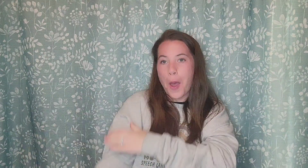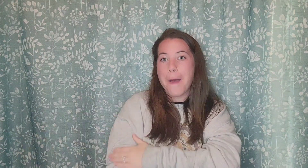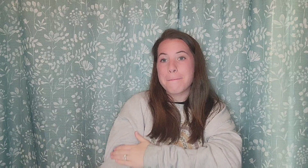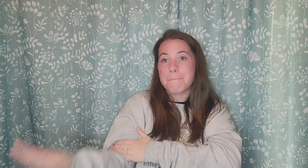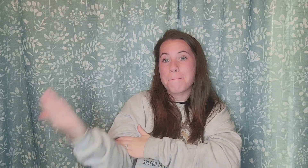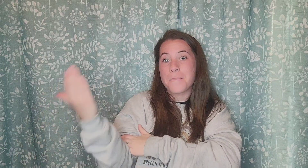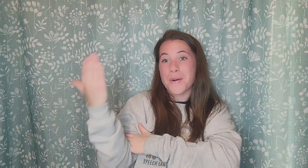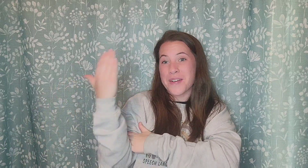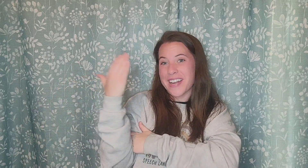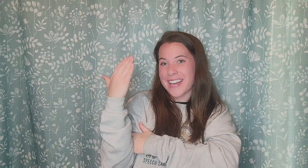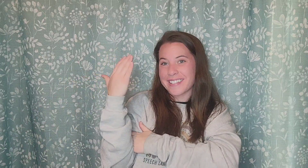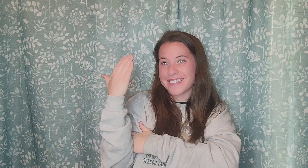morning